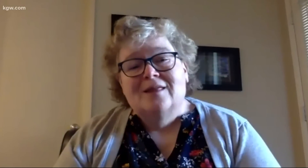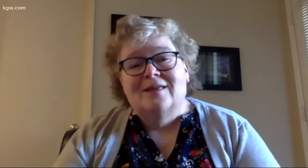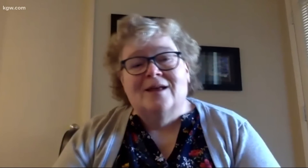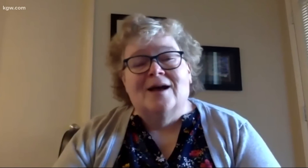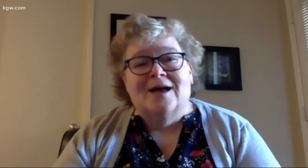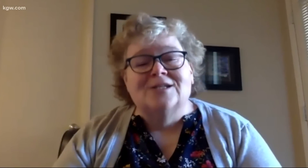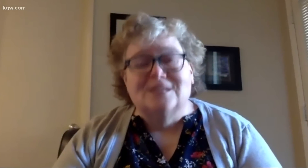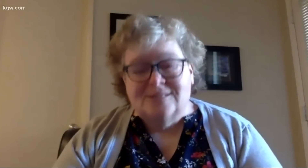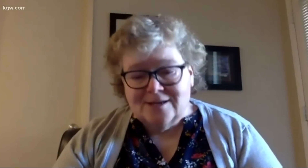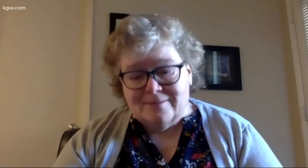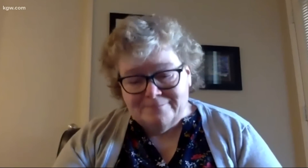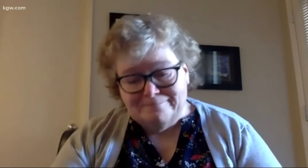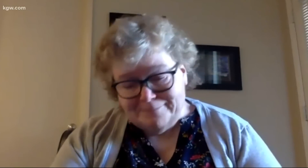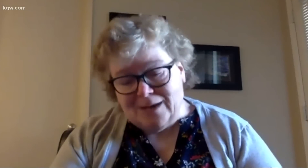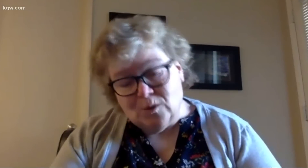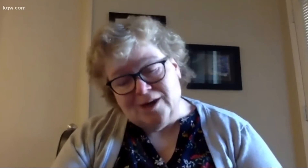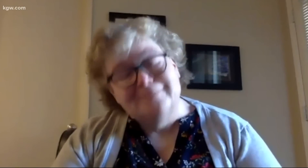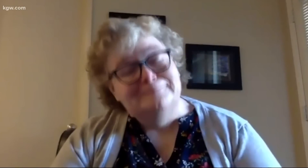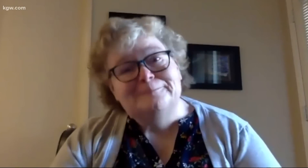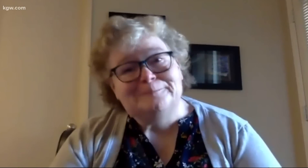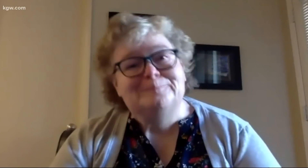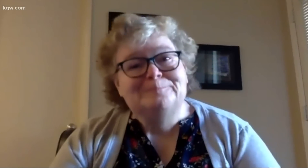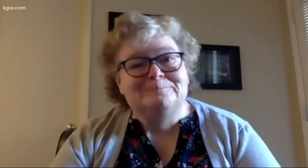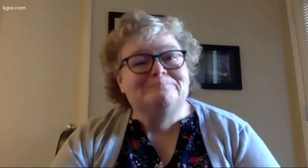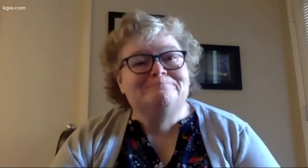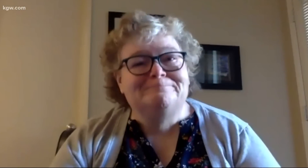that I just, I worry.